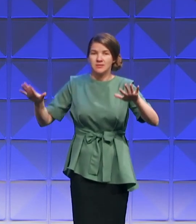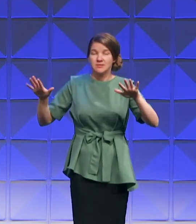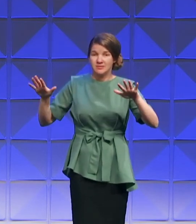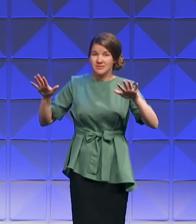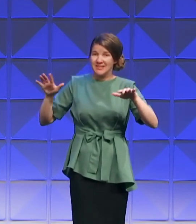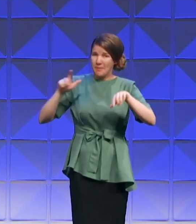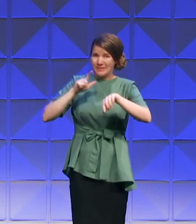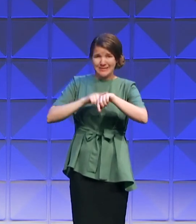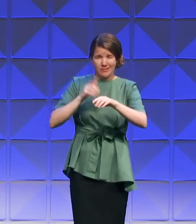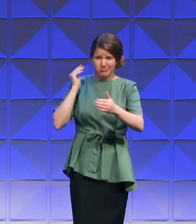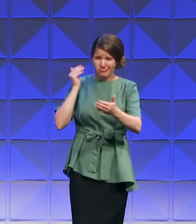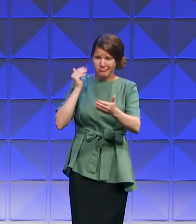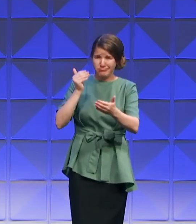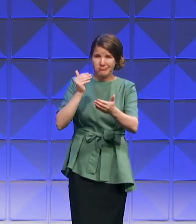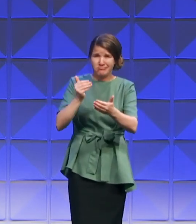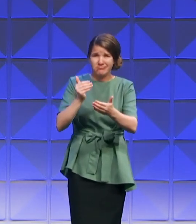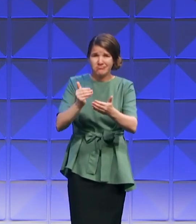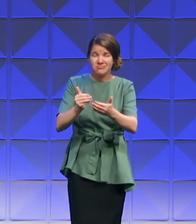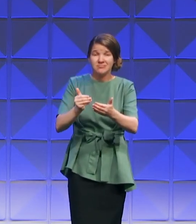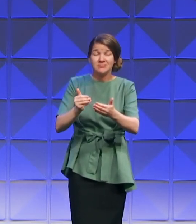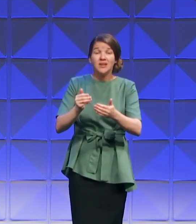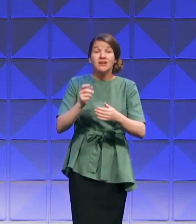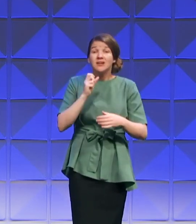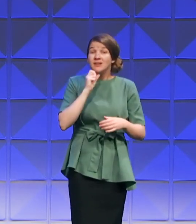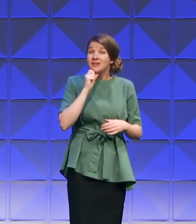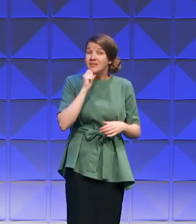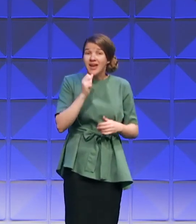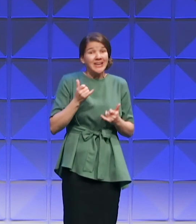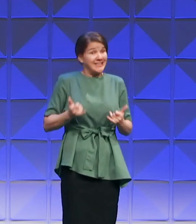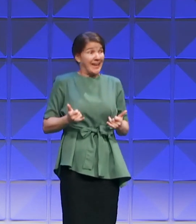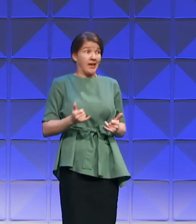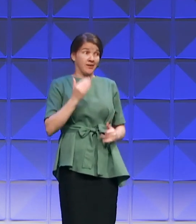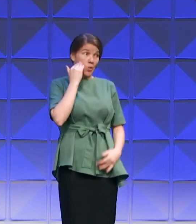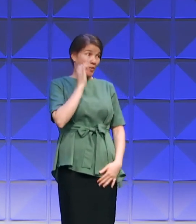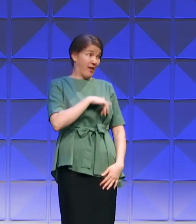it any, not just any day. We know it's not today. We know that.